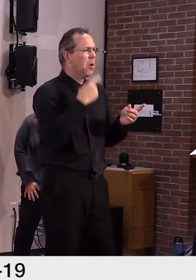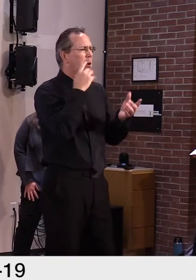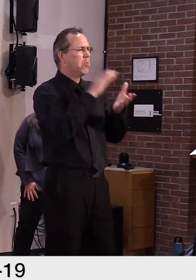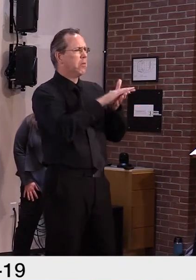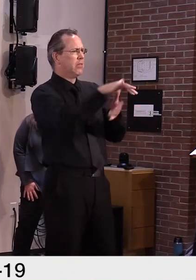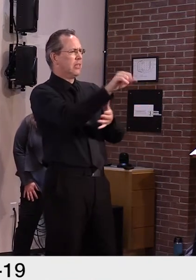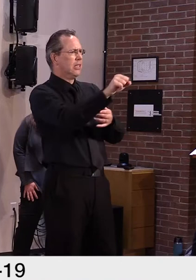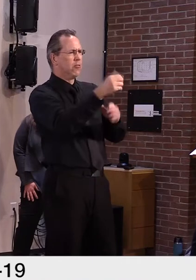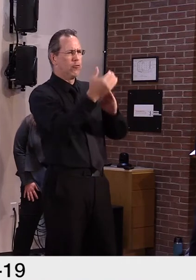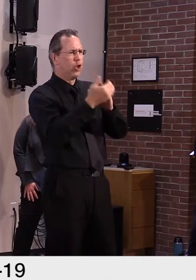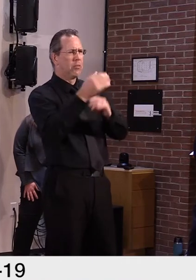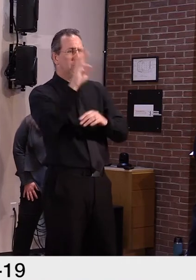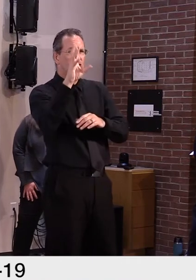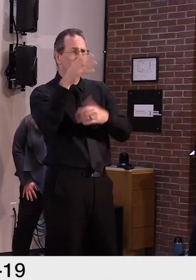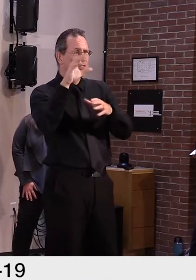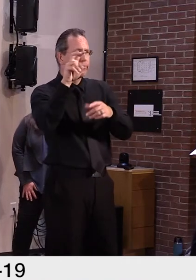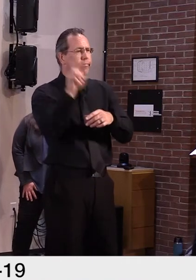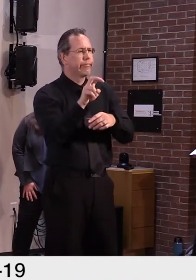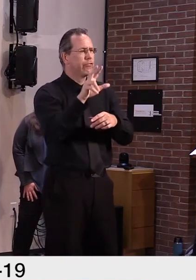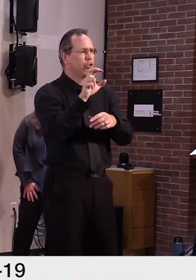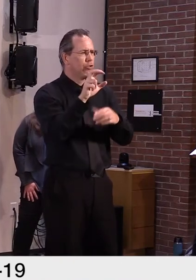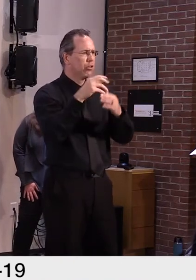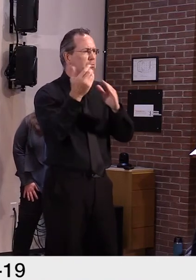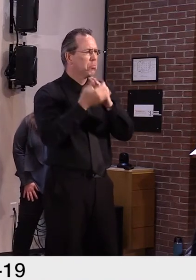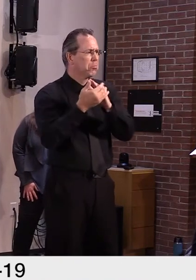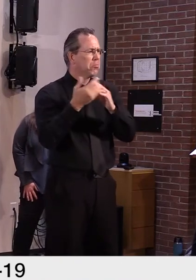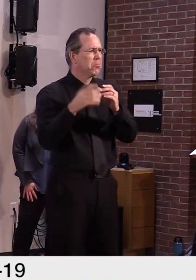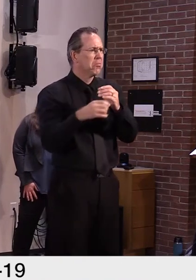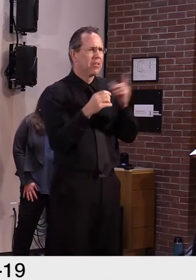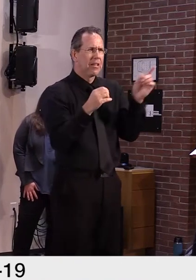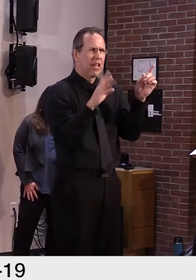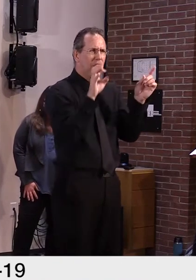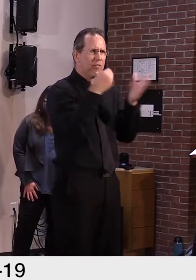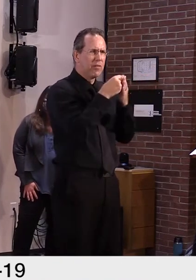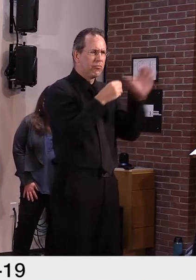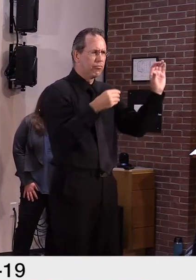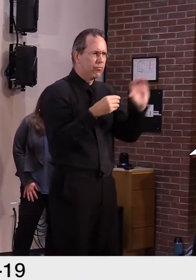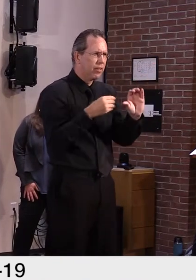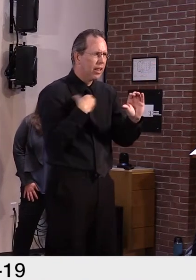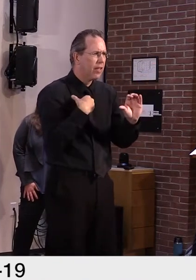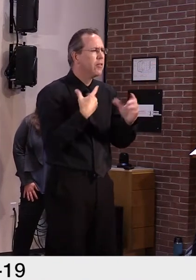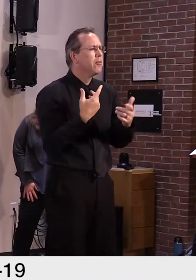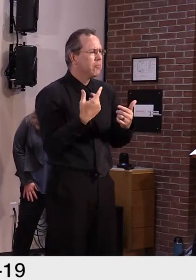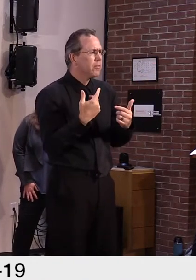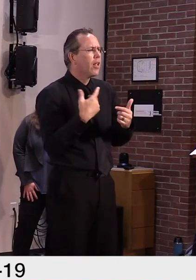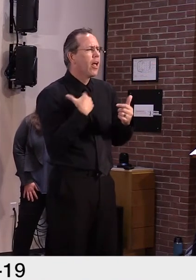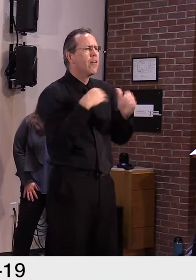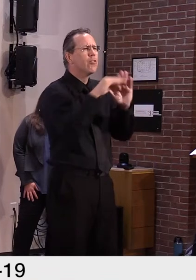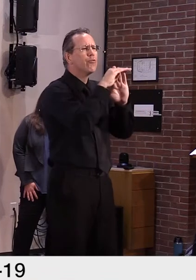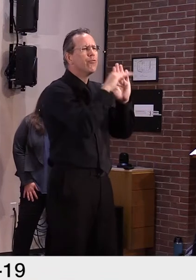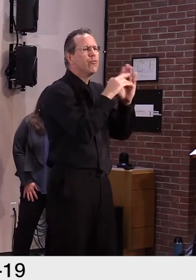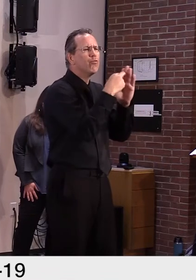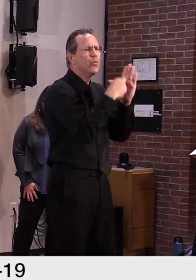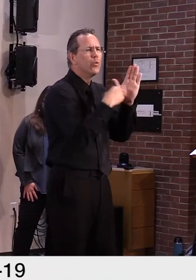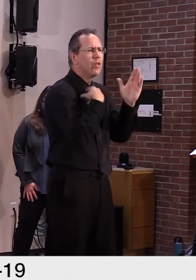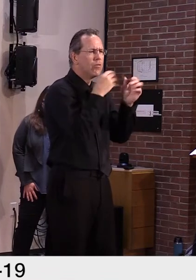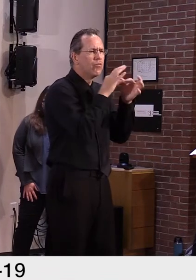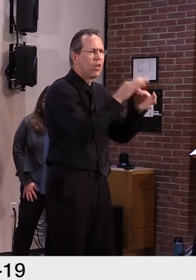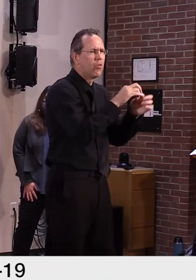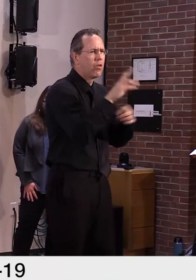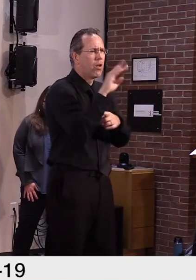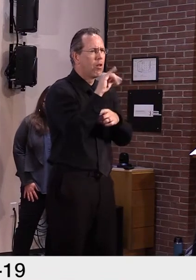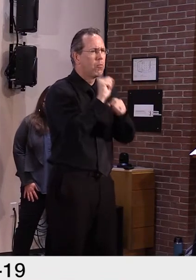couple of other provisions where not everyone would be included, but the vast majority of them would be. Commissioner Harrington?